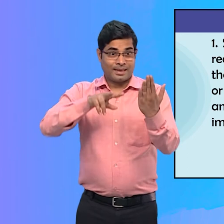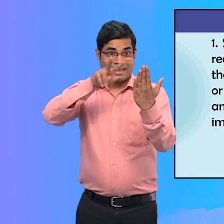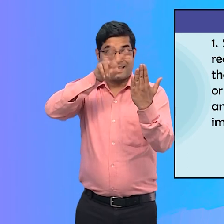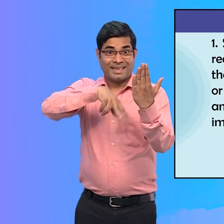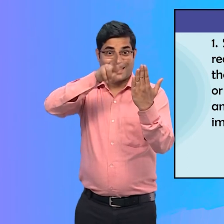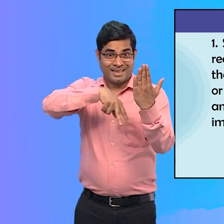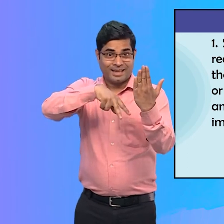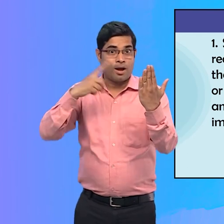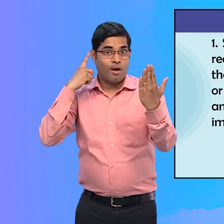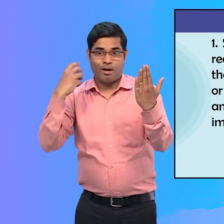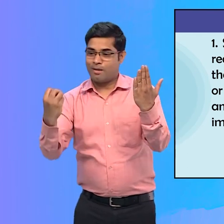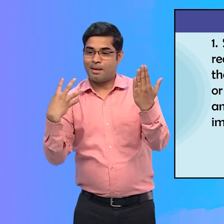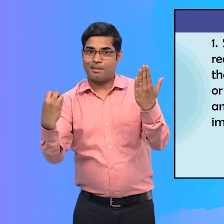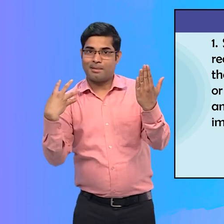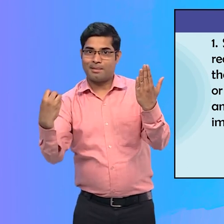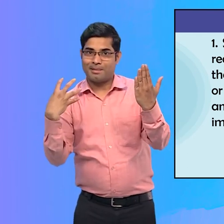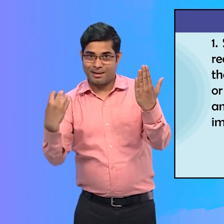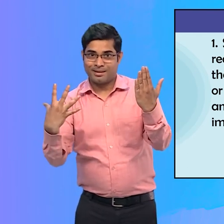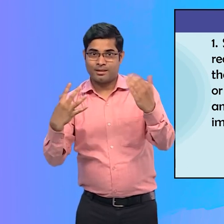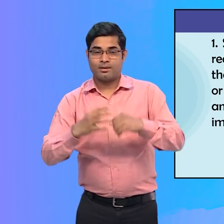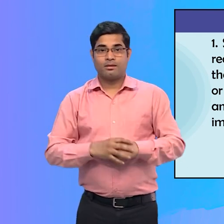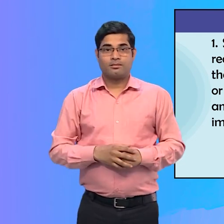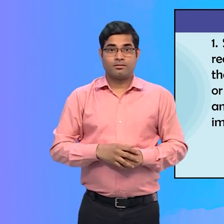Screen reader or text to speech.